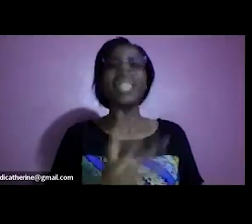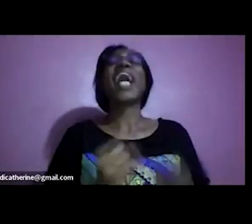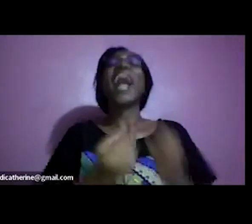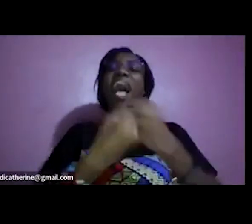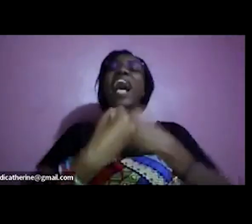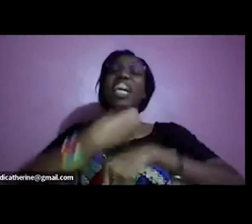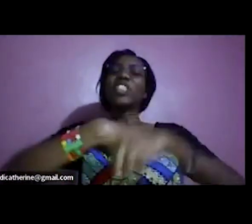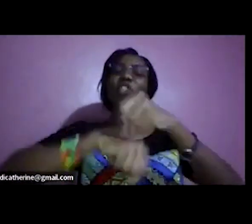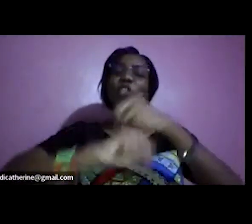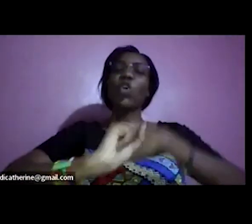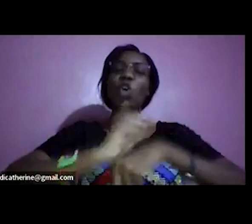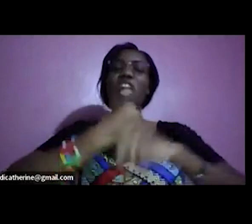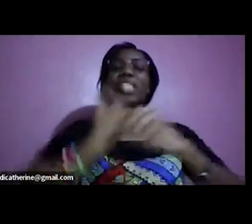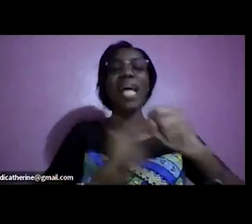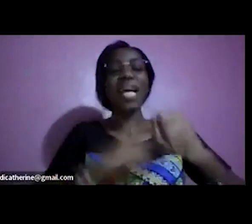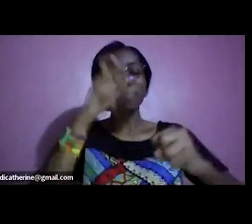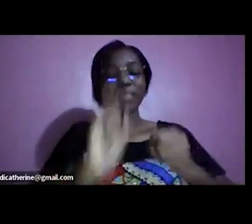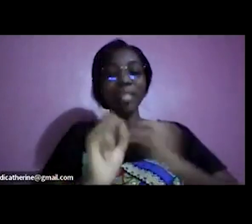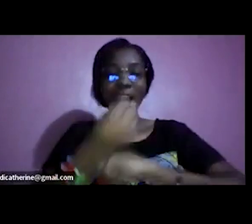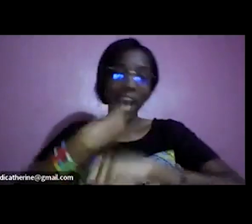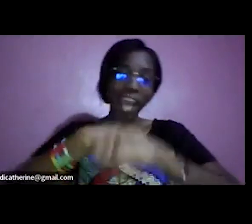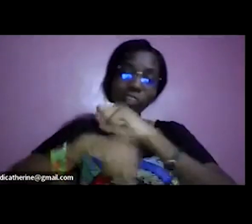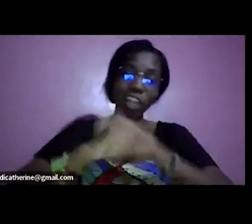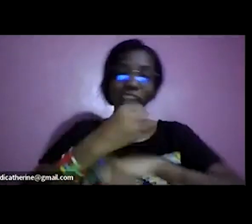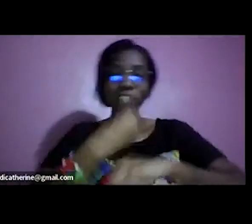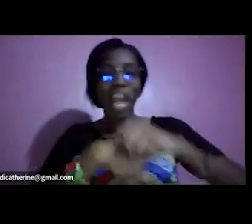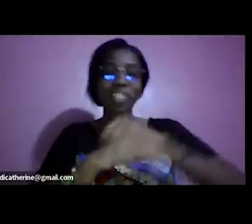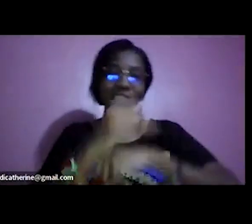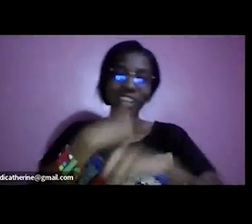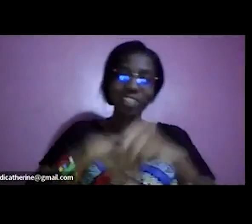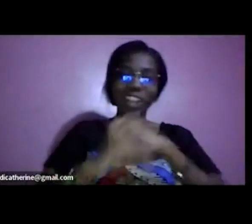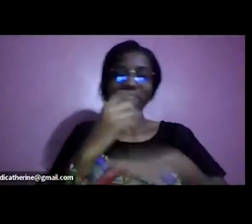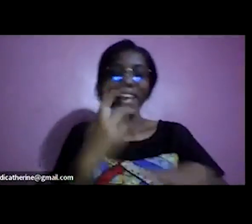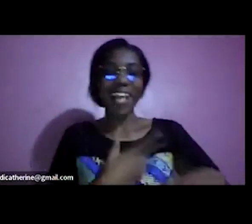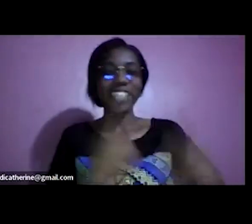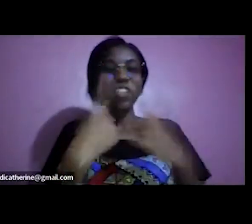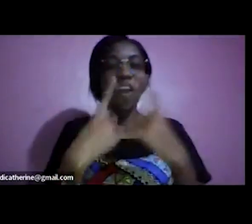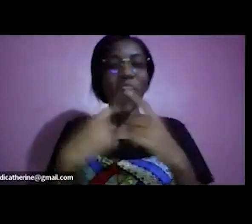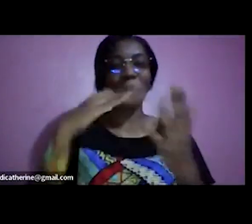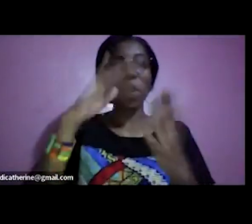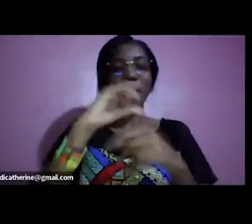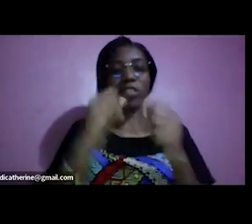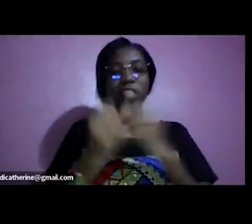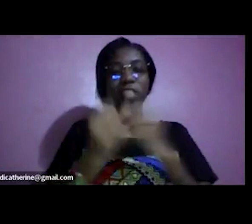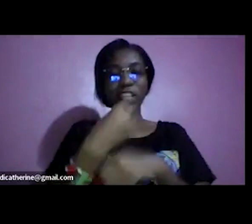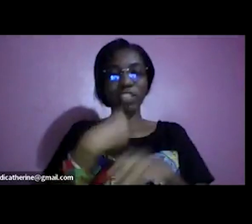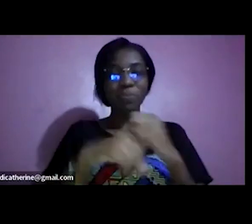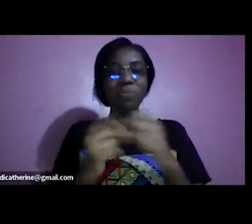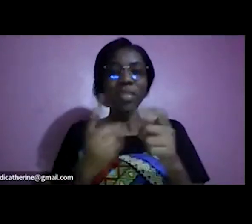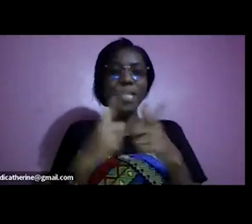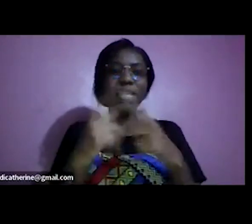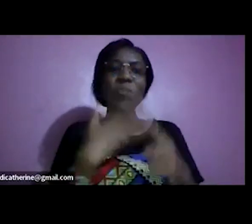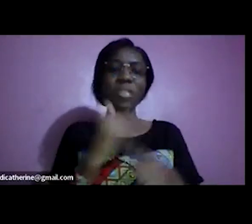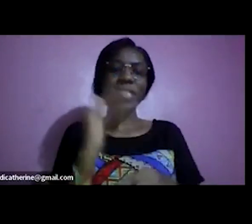to act action action action action less talking more action right and and and let me ask you apollo